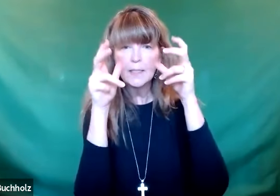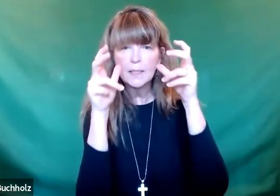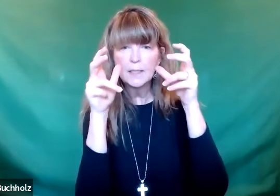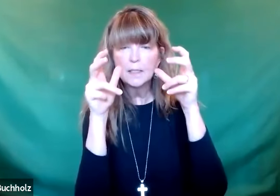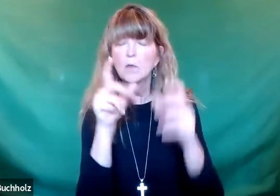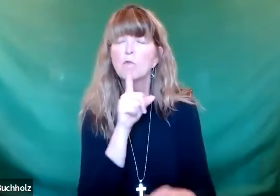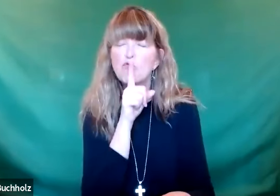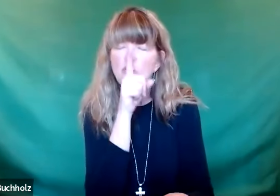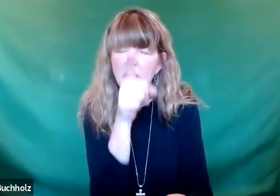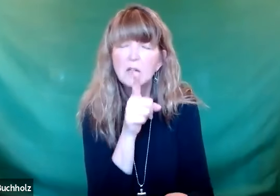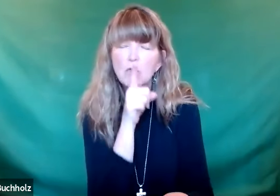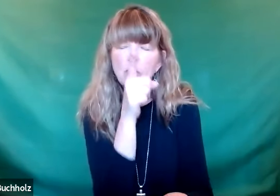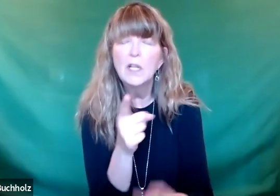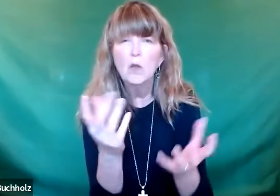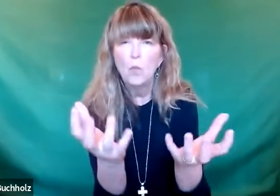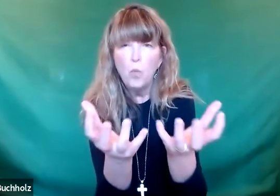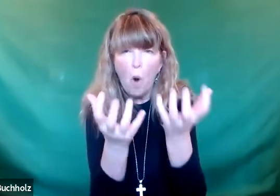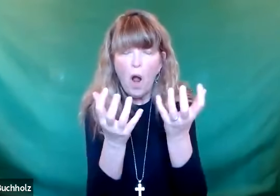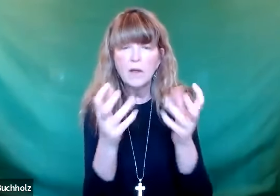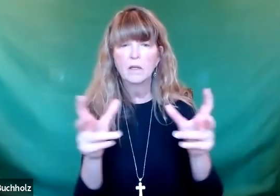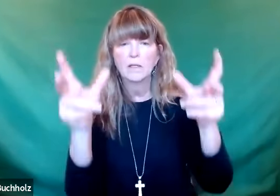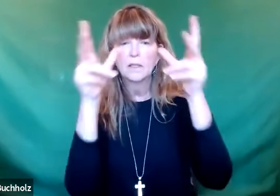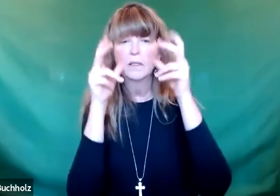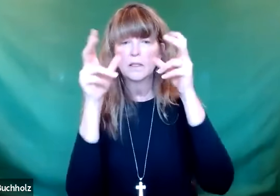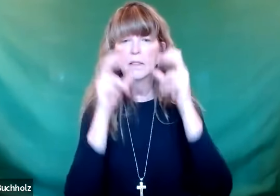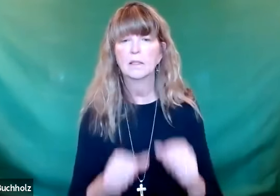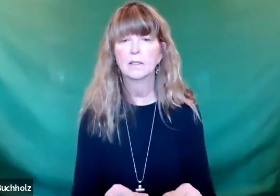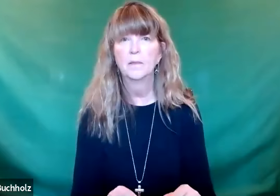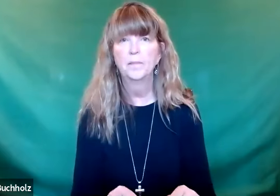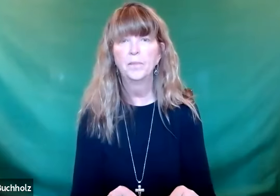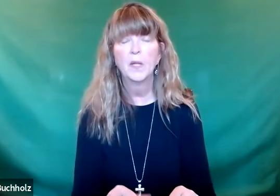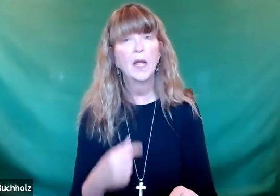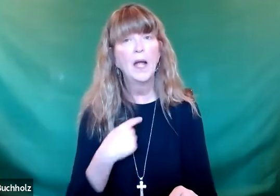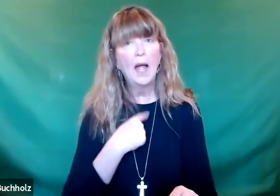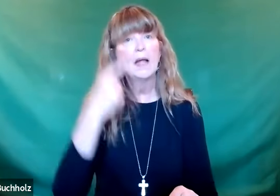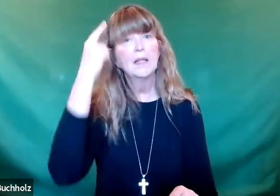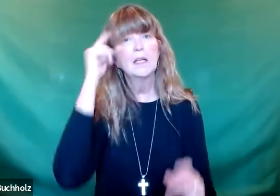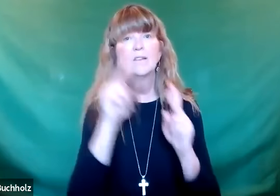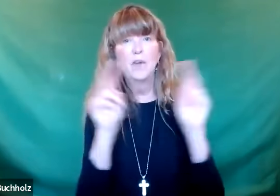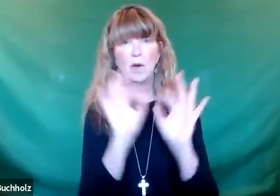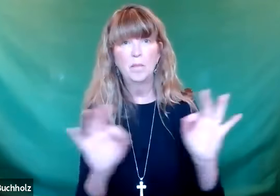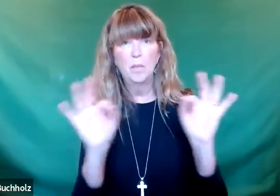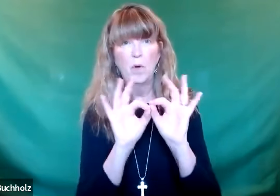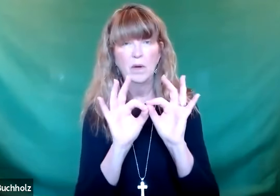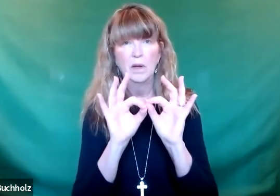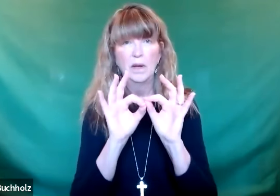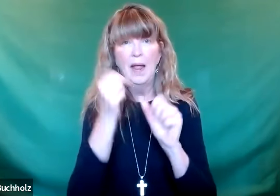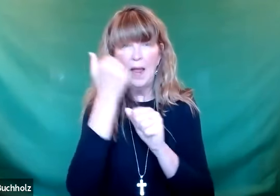And to truly take in what Jesus is saying. It has to be a true desire to take in Jesus'